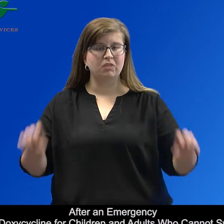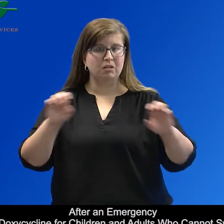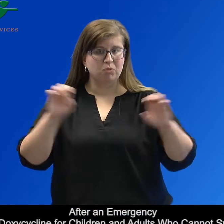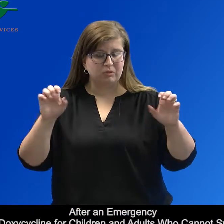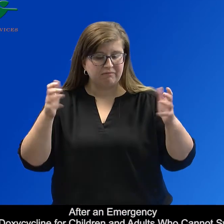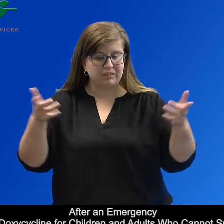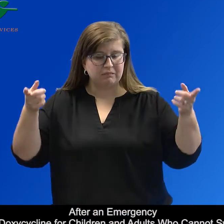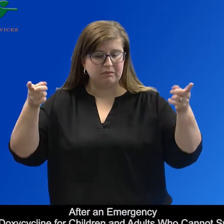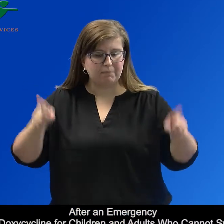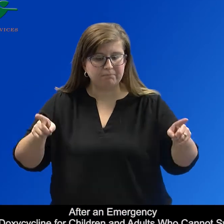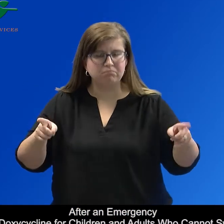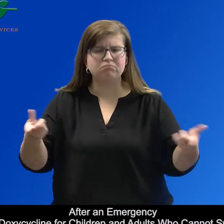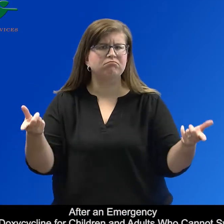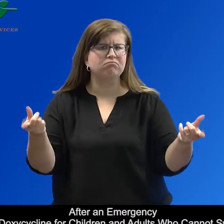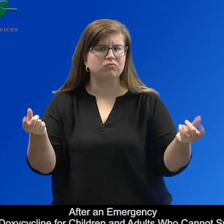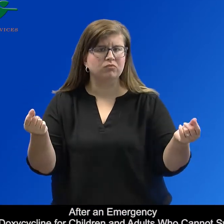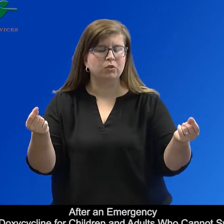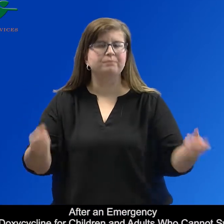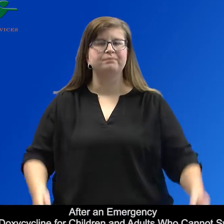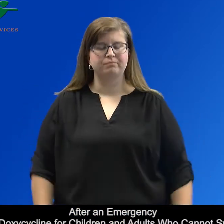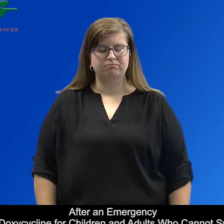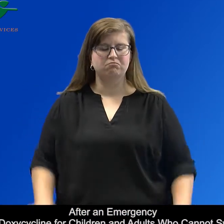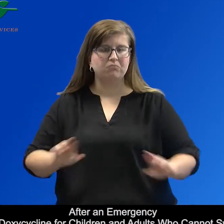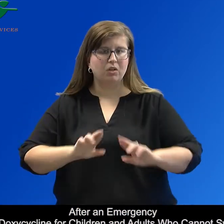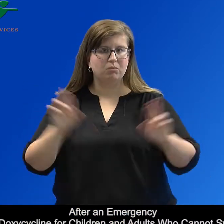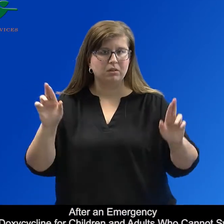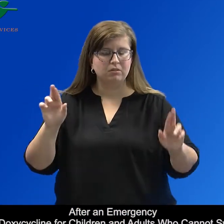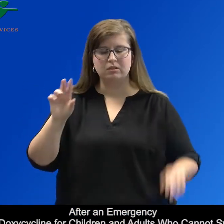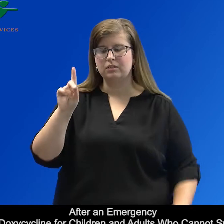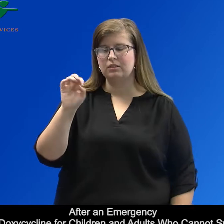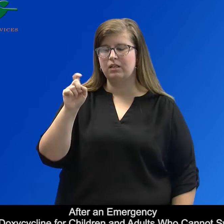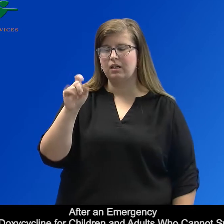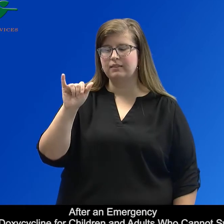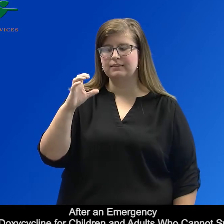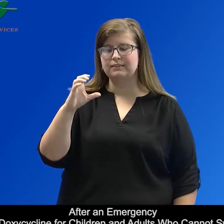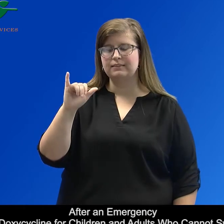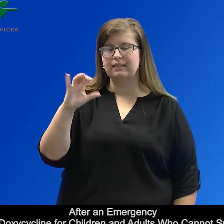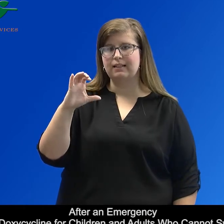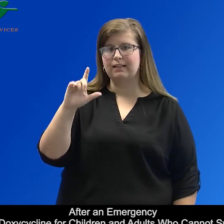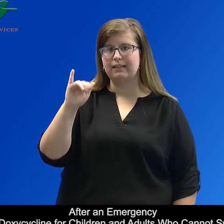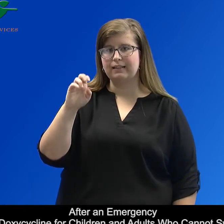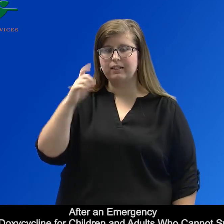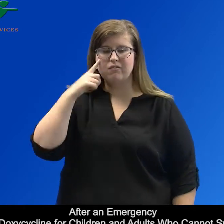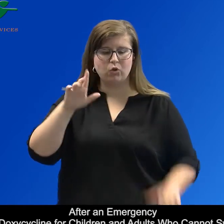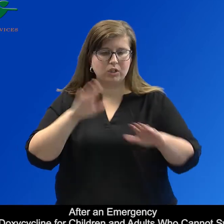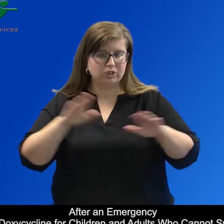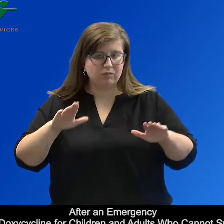After an emergency, preparing doxycycline for children and adults who cannot swallow